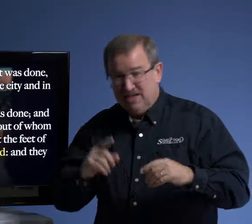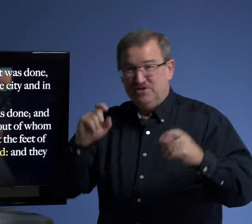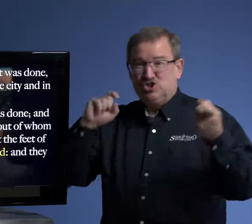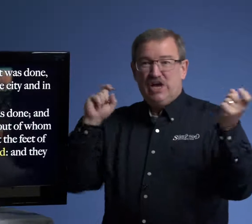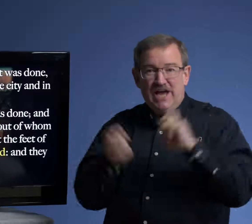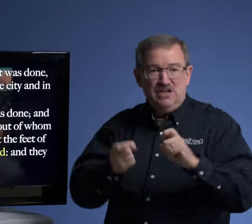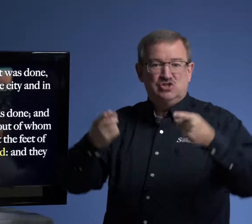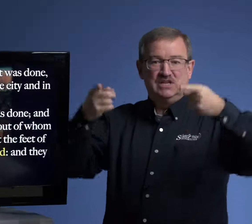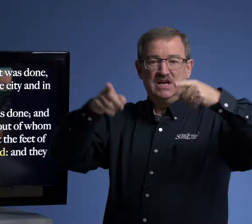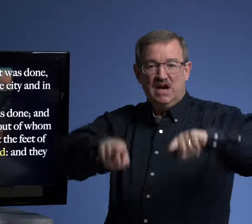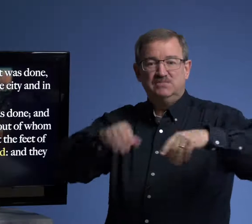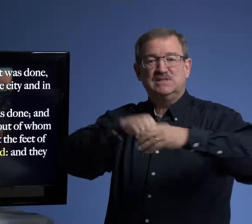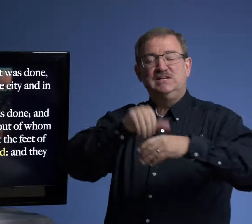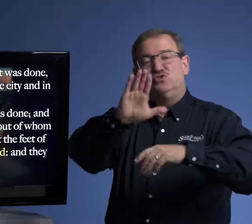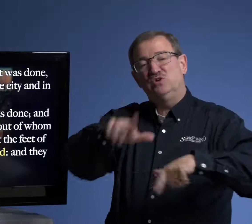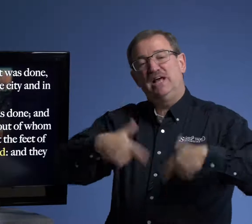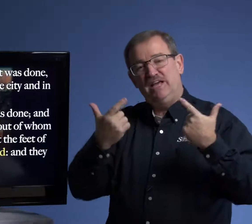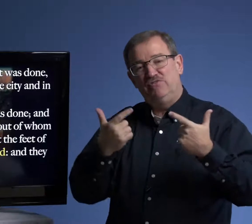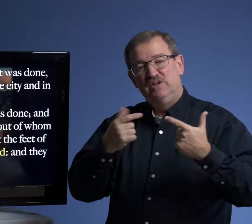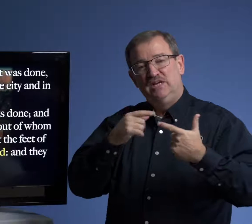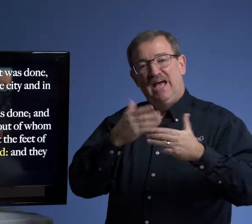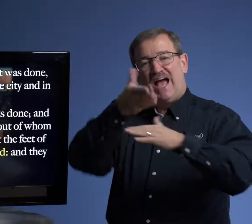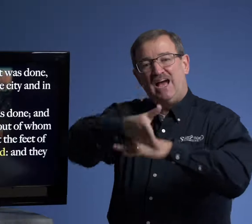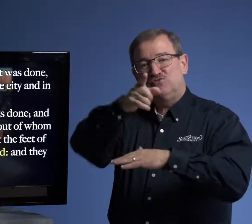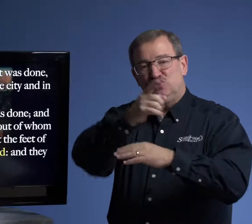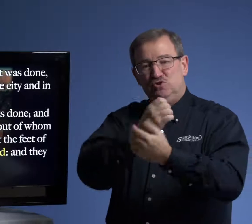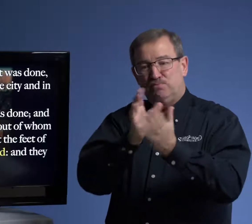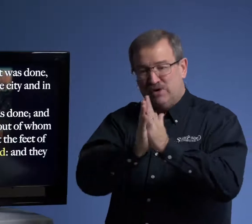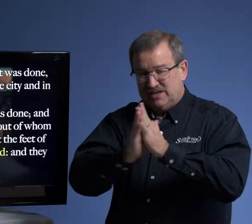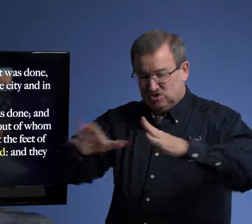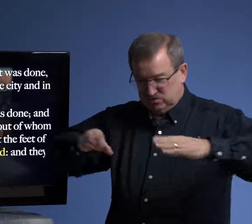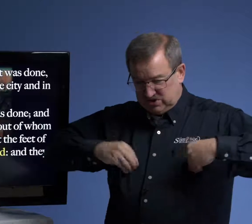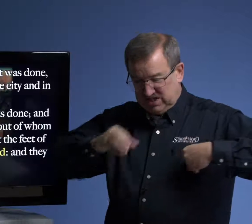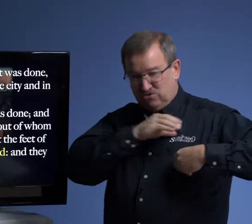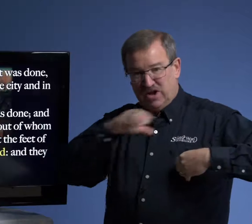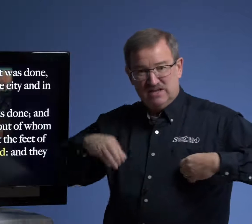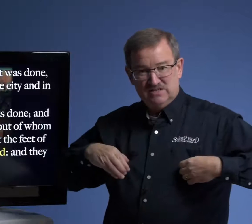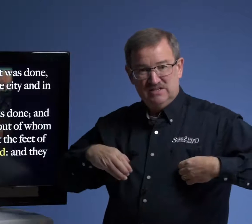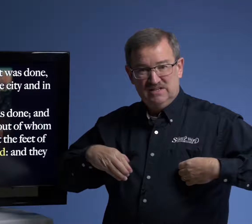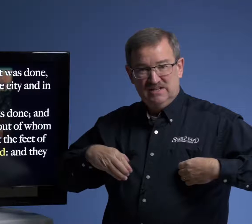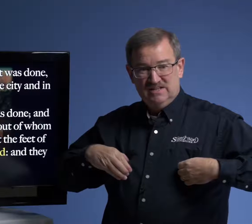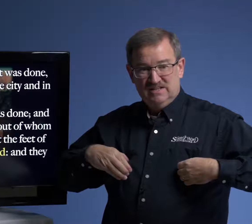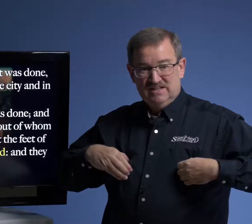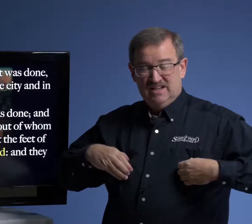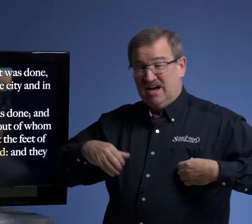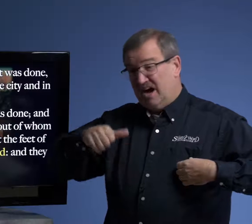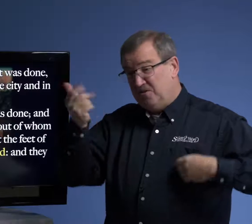The change that comes in your life after you pray to receive Christ, other